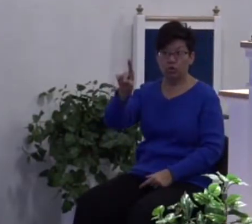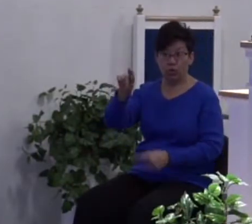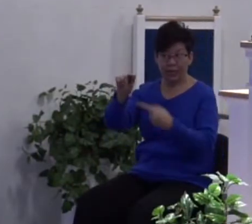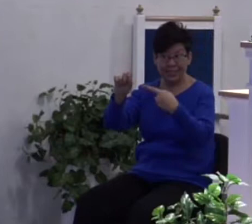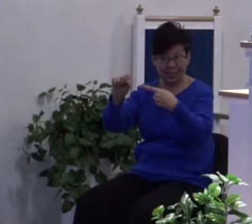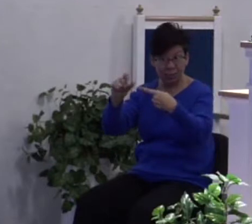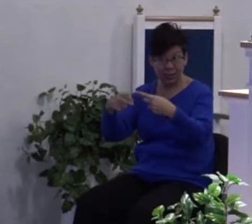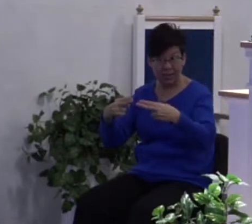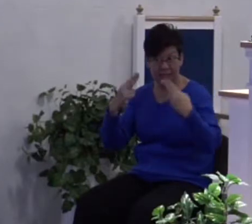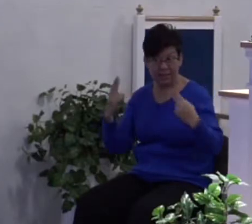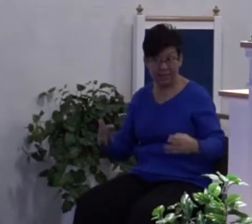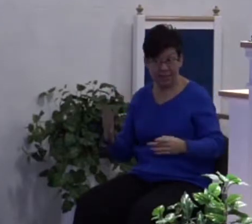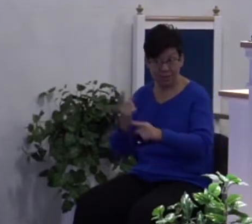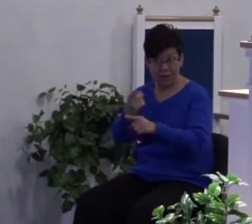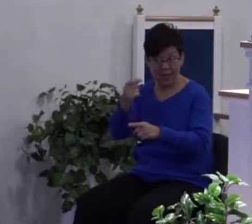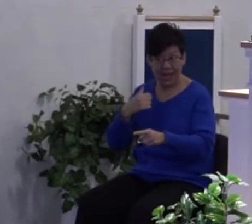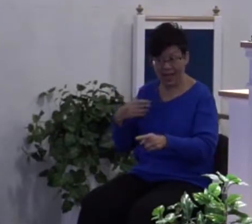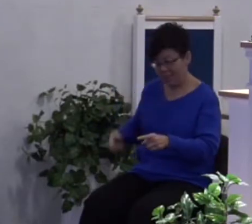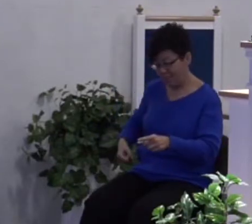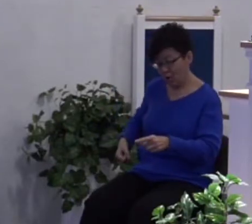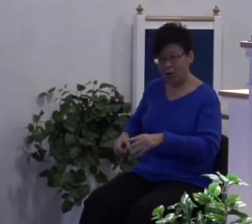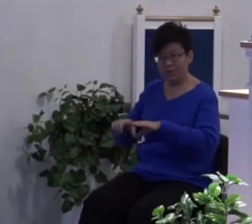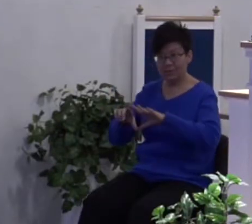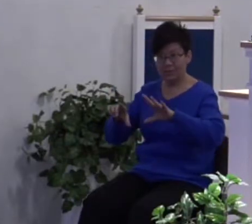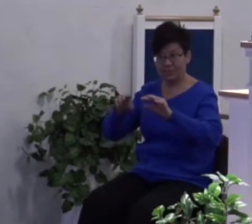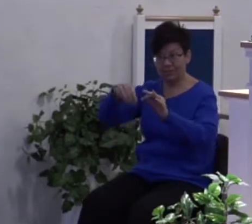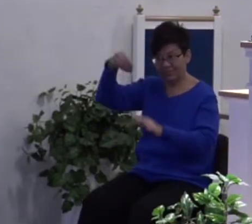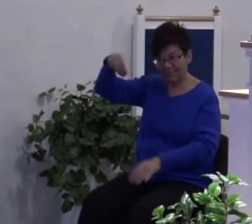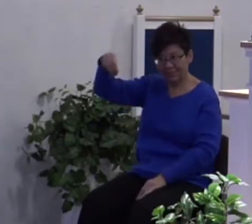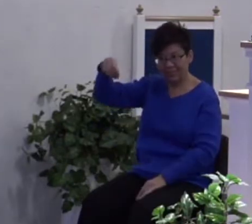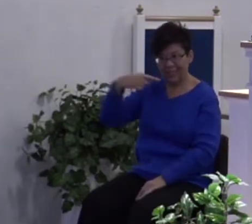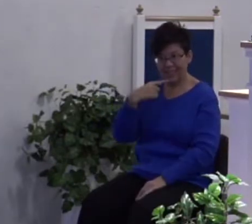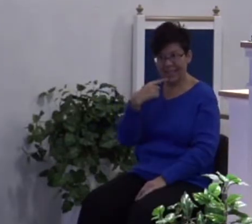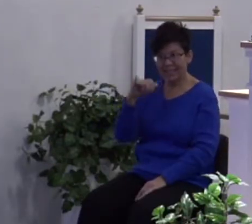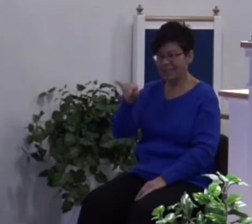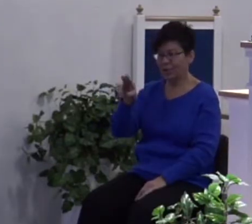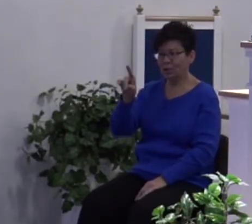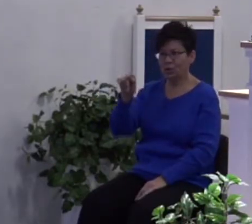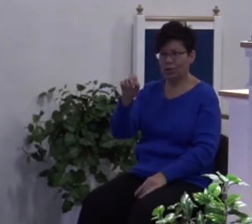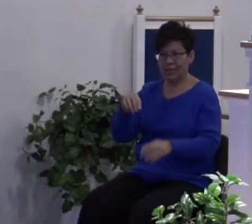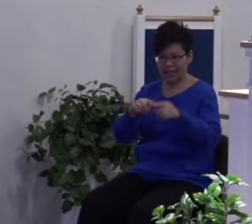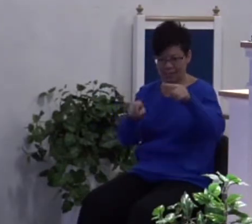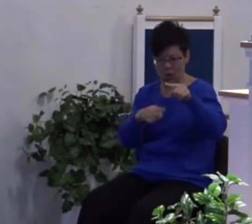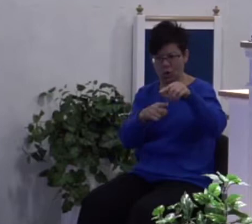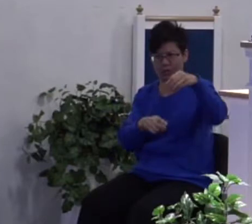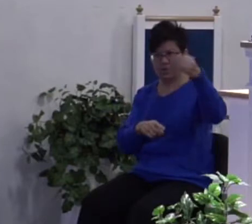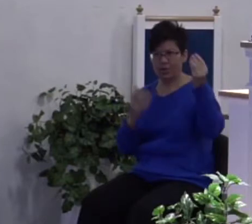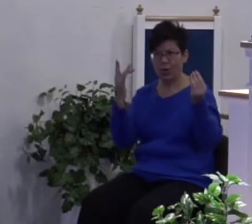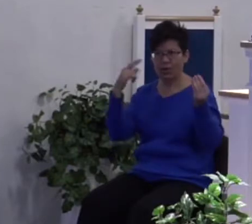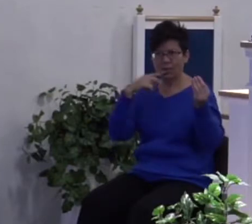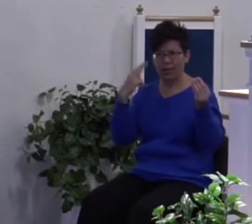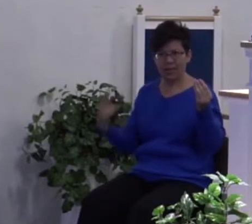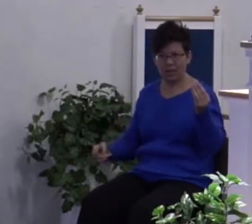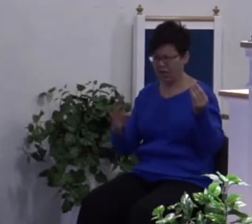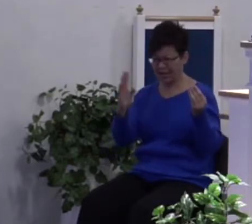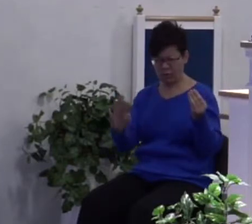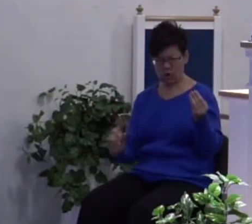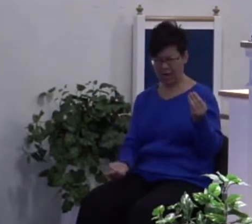why he carried the purse. You go in the book of St. John he says that Judas held the purse because he was a thief. That never changed. He